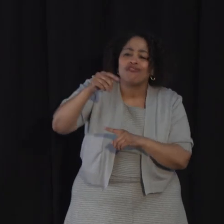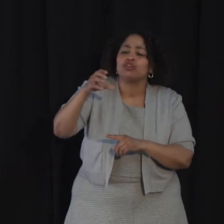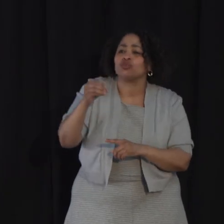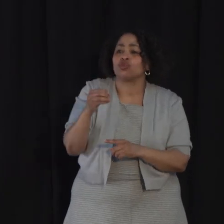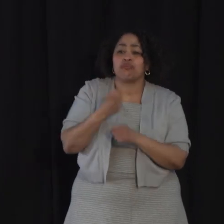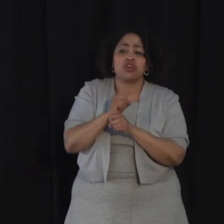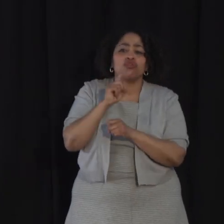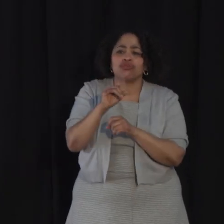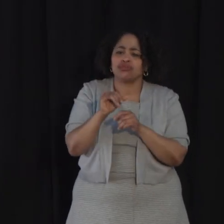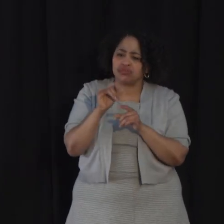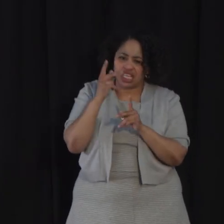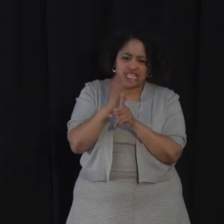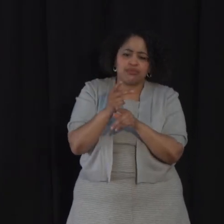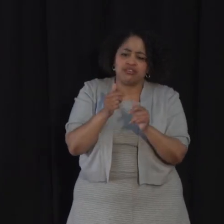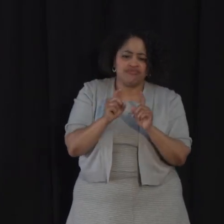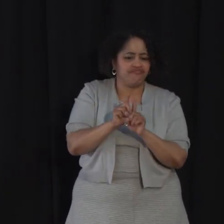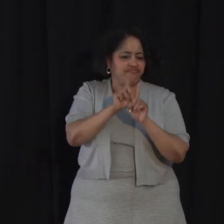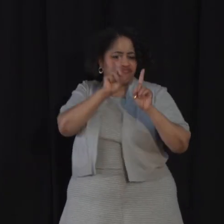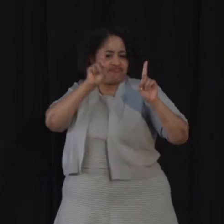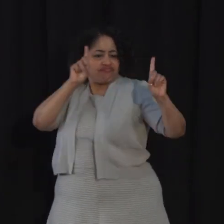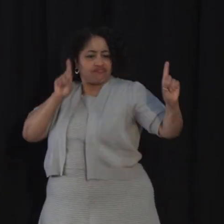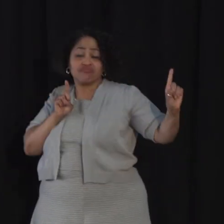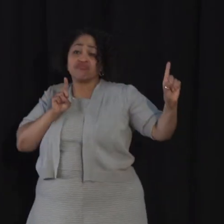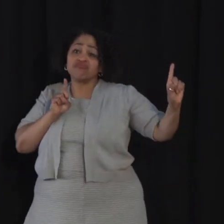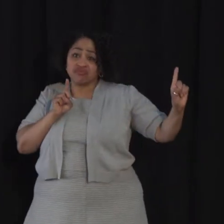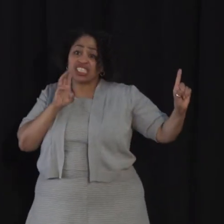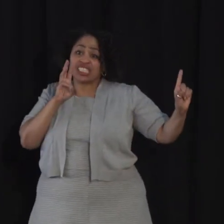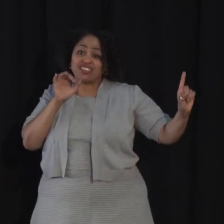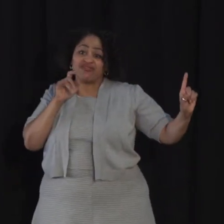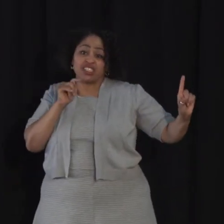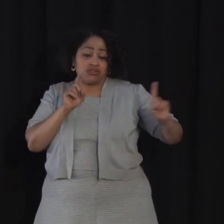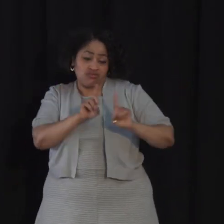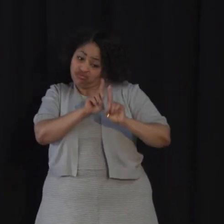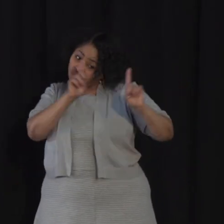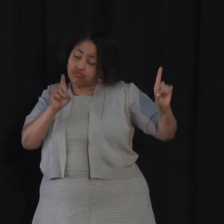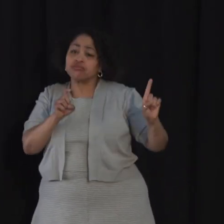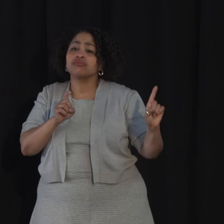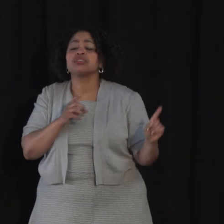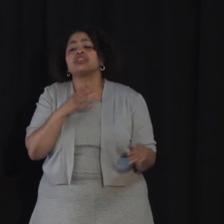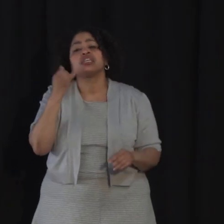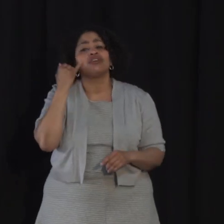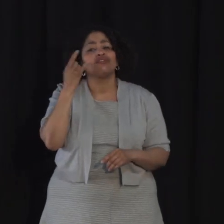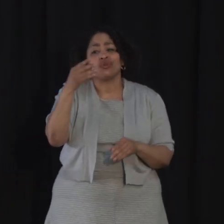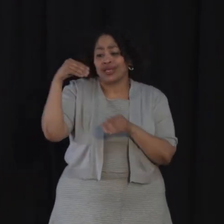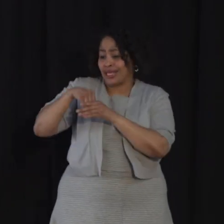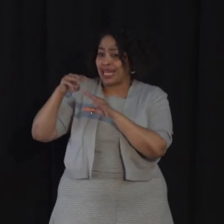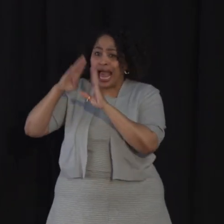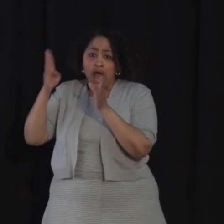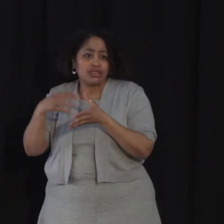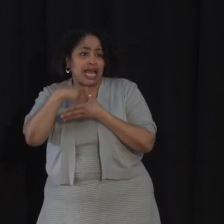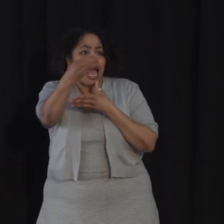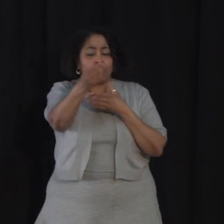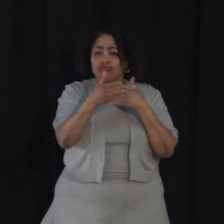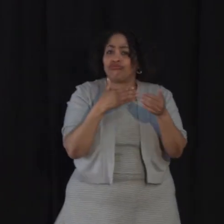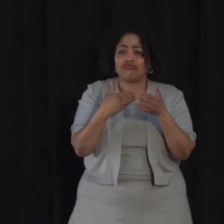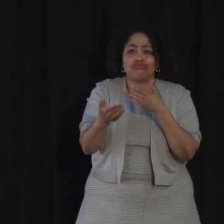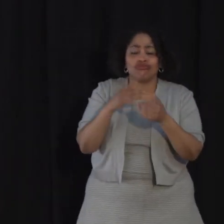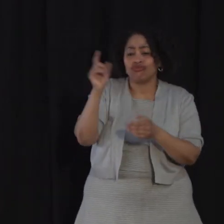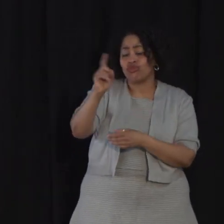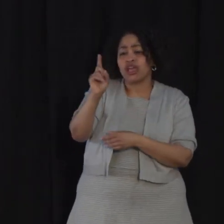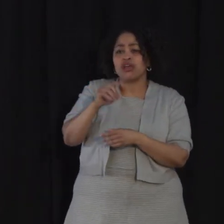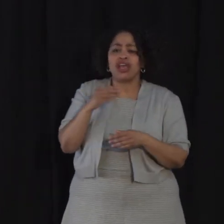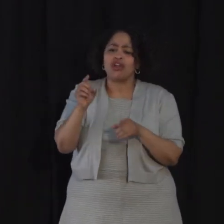making sure that you're keeping a safe distance of at least six feet apart from each other, whether you're indoors or outdoors, and also